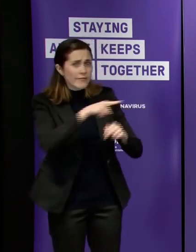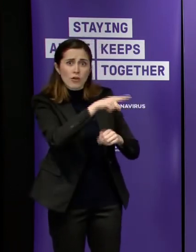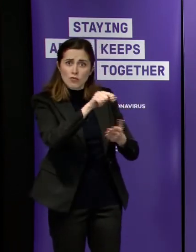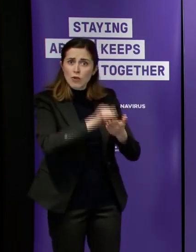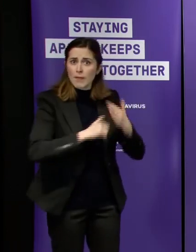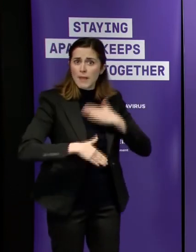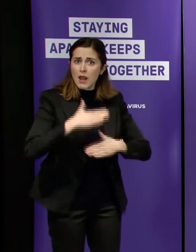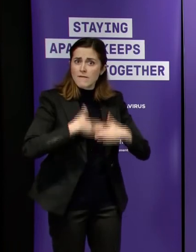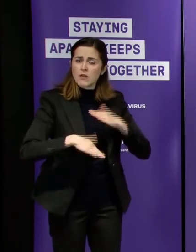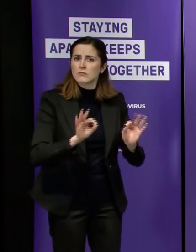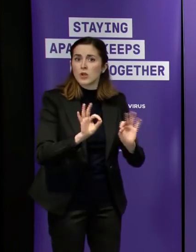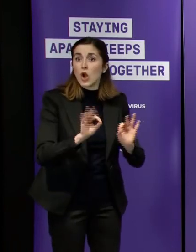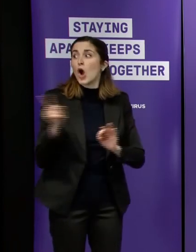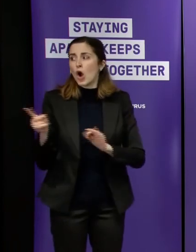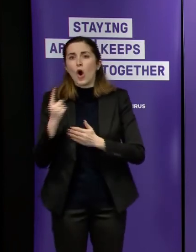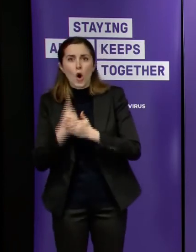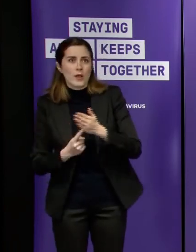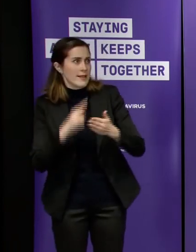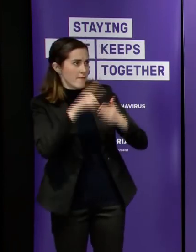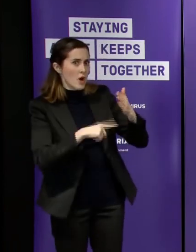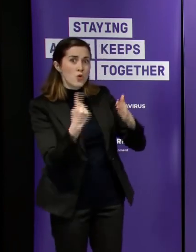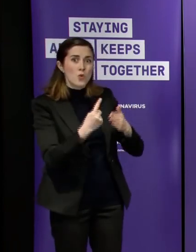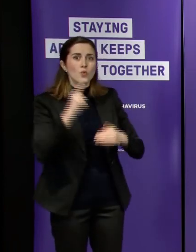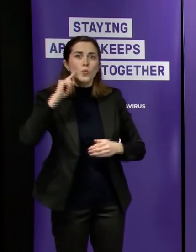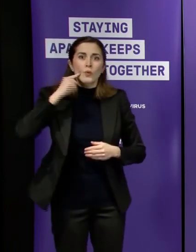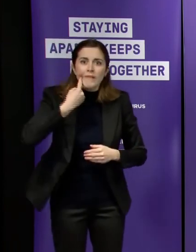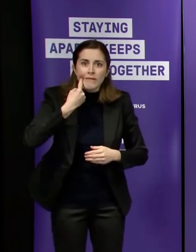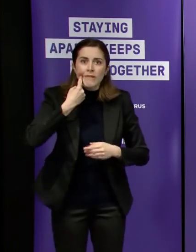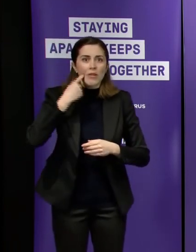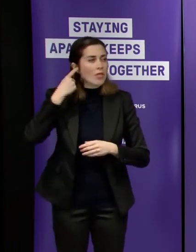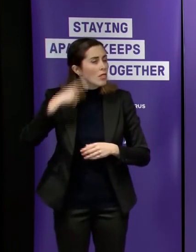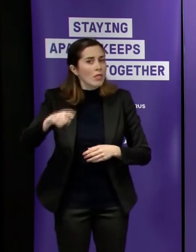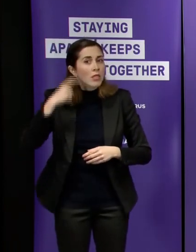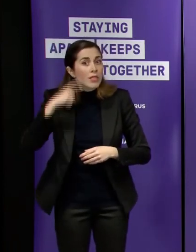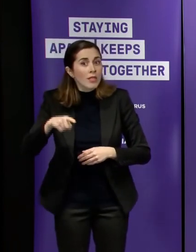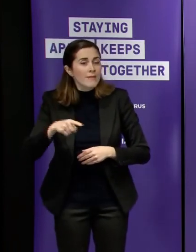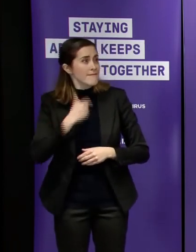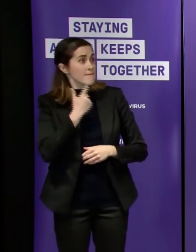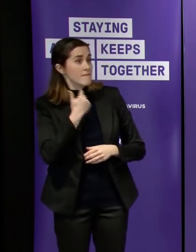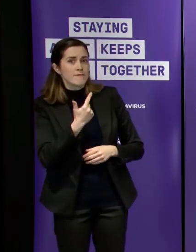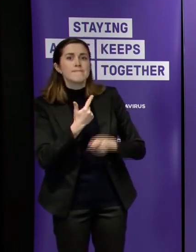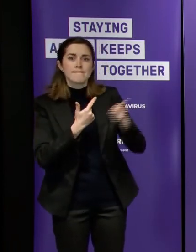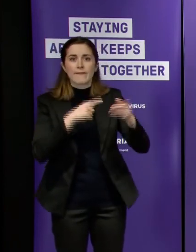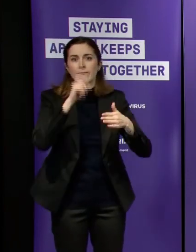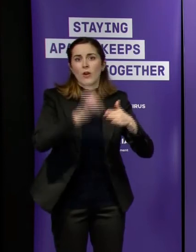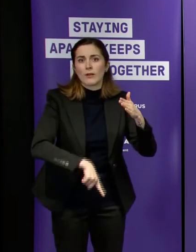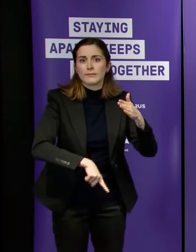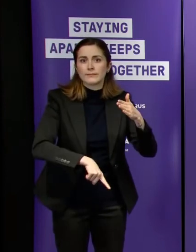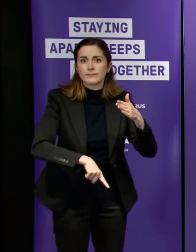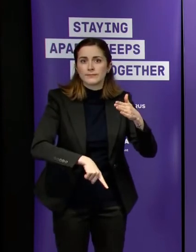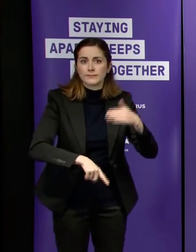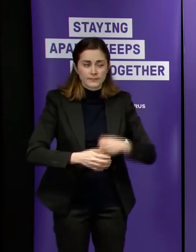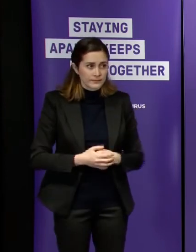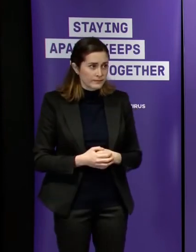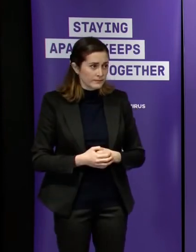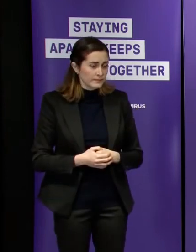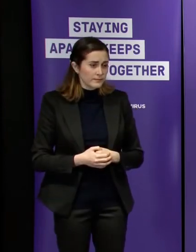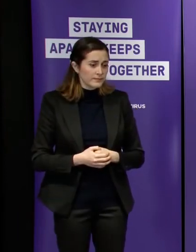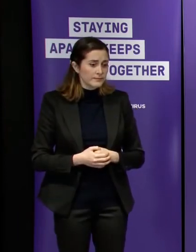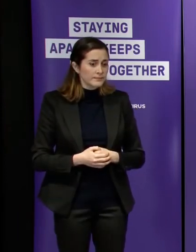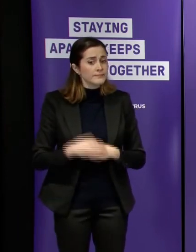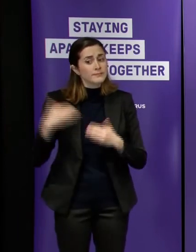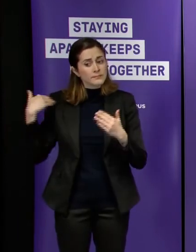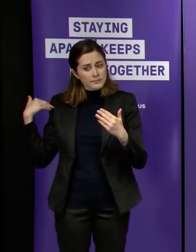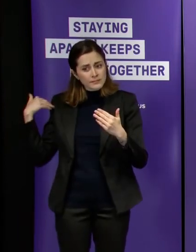fines and penalties for those who aren't so you may take a different view but they are the facts of the matter uh we have over